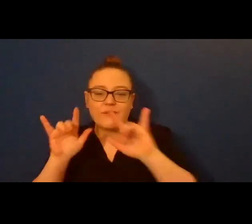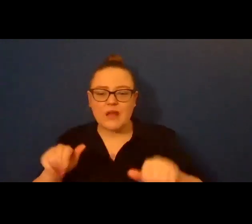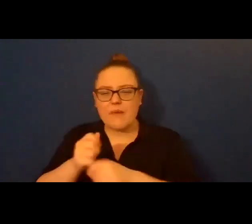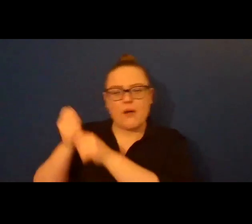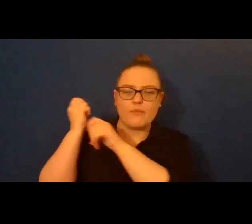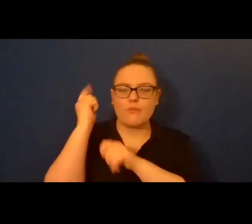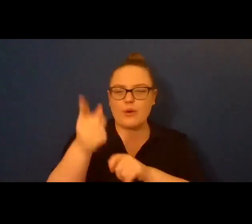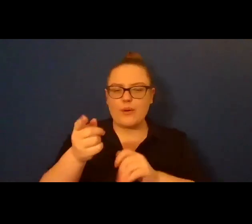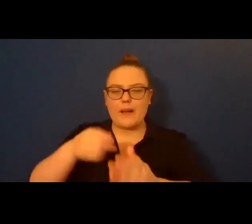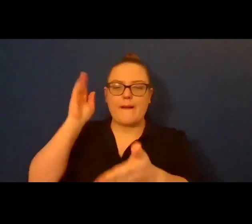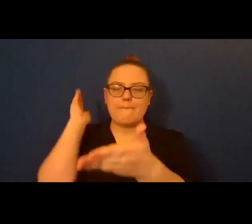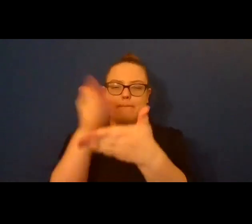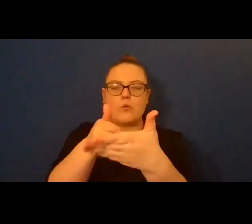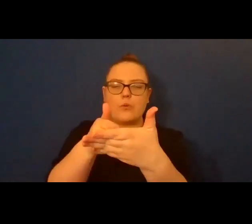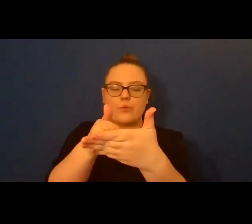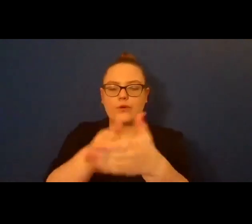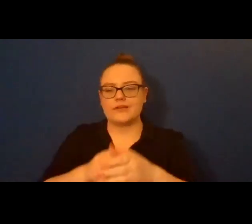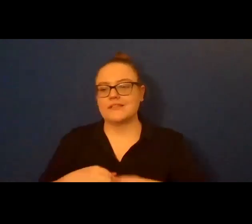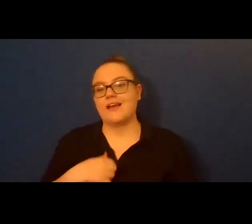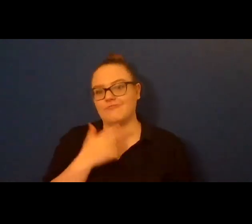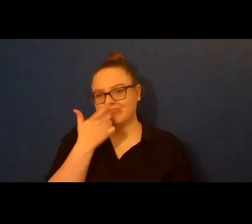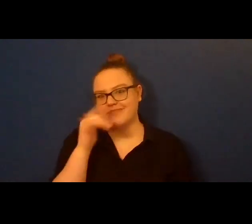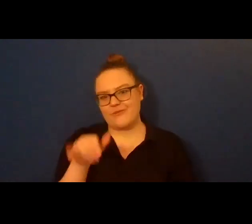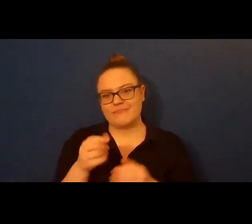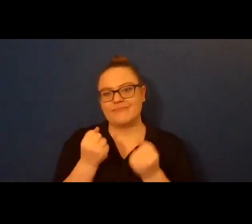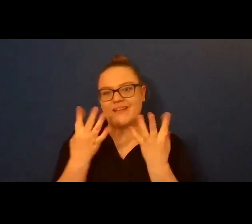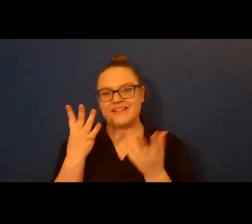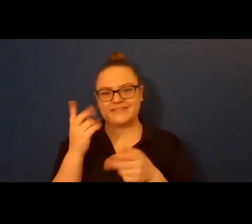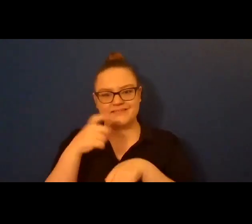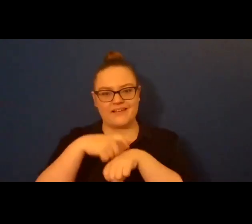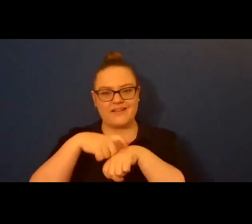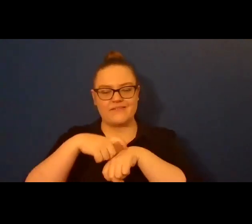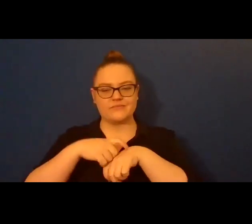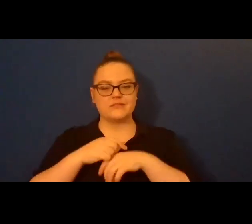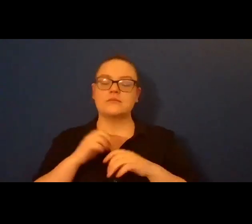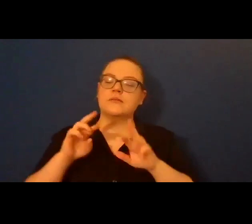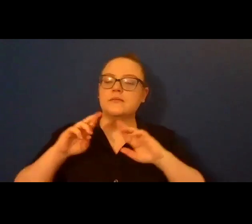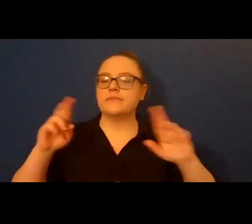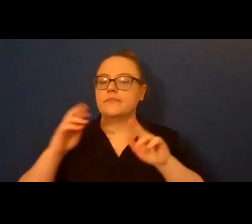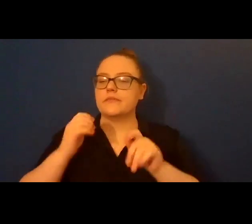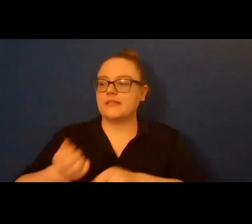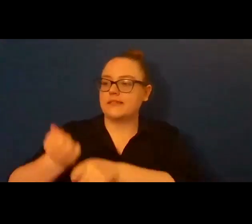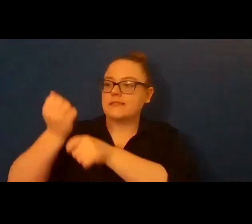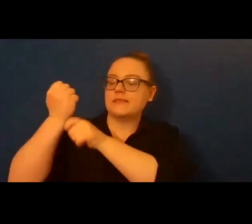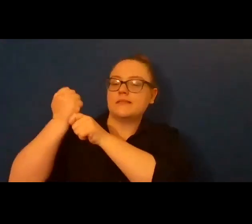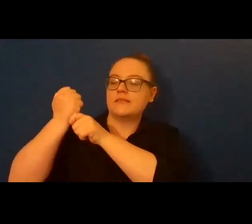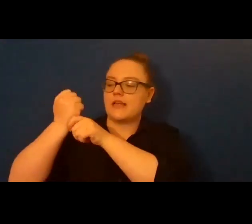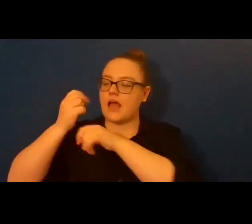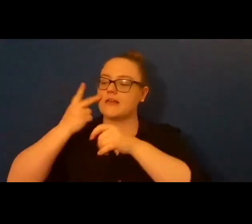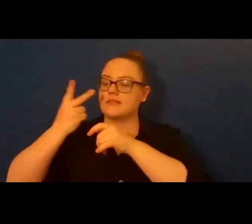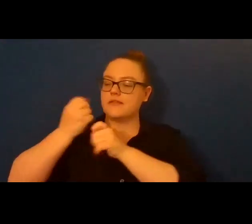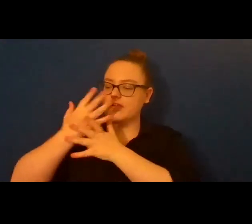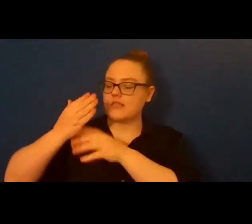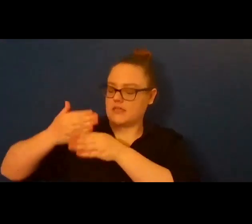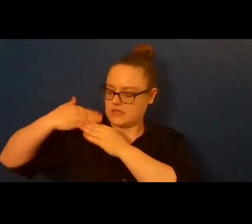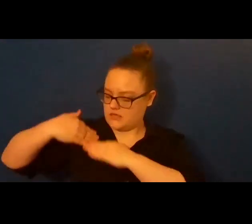bring both hands back over my head. The blade is straight. My elbows are at my ears, and I'm gripping the handle and everything in